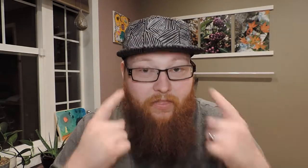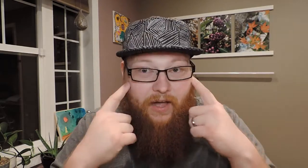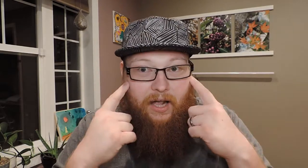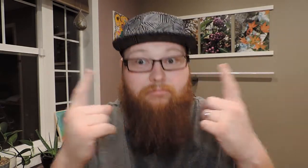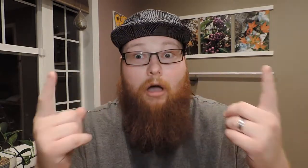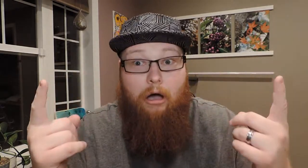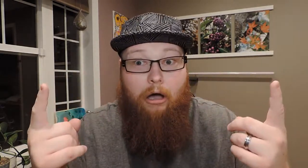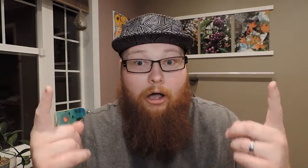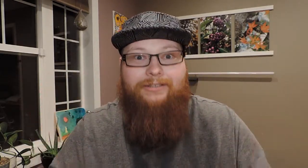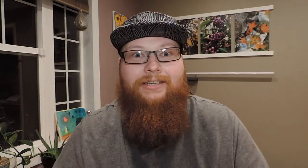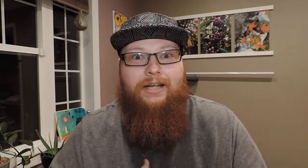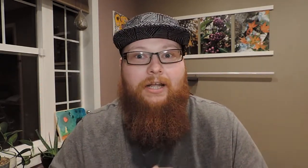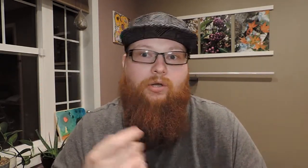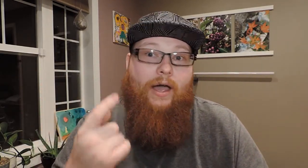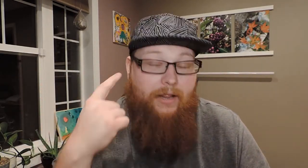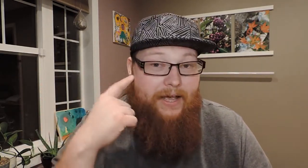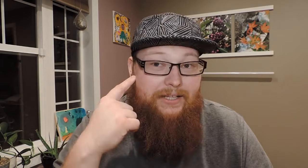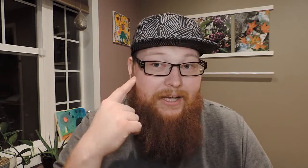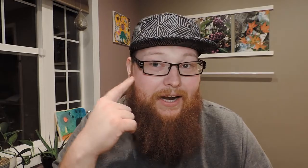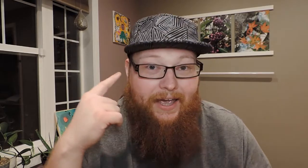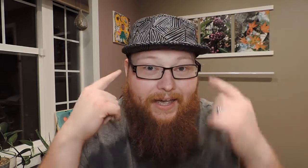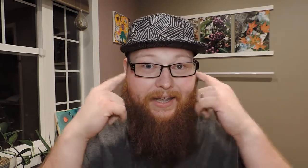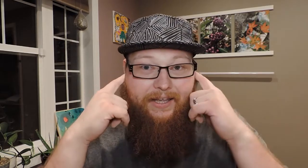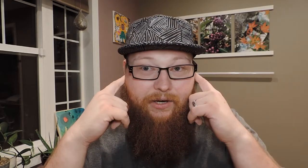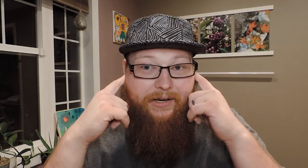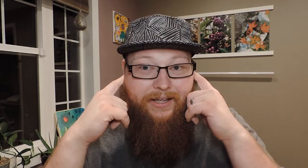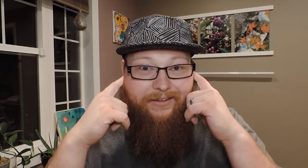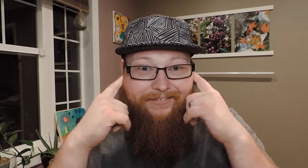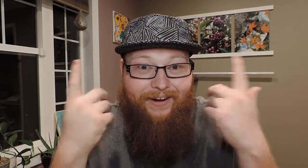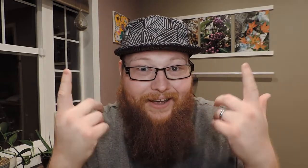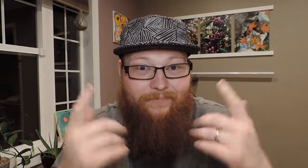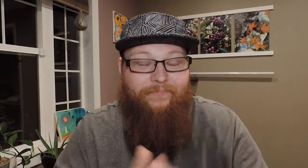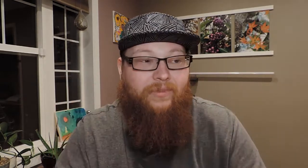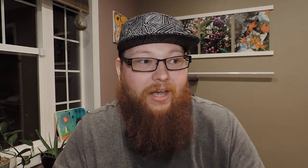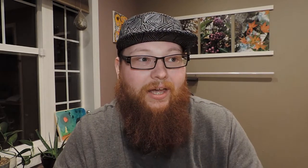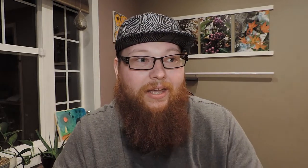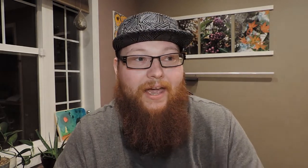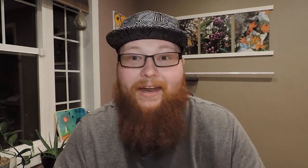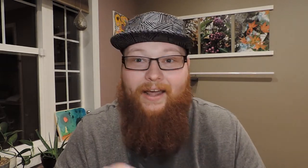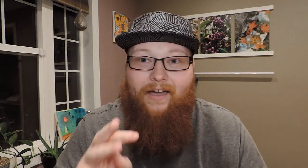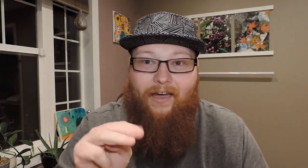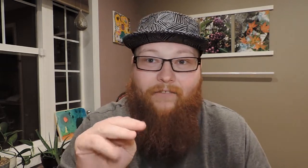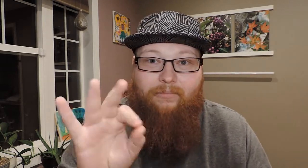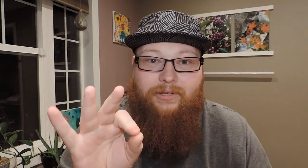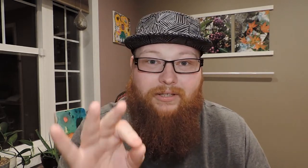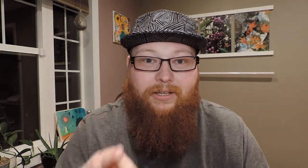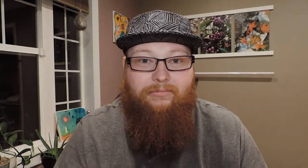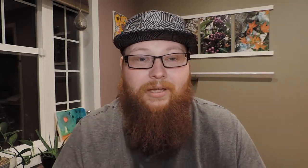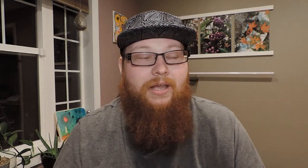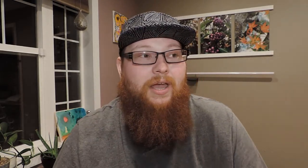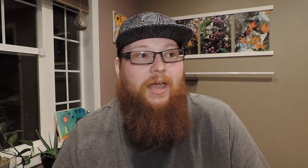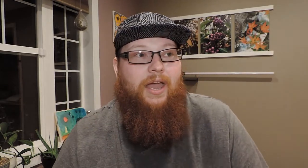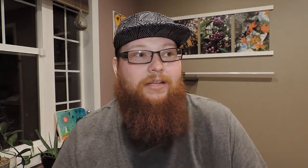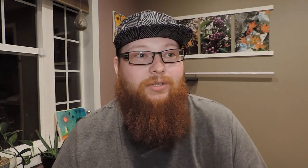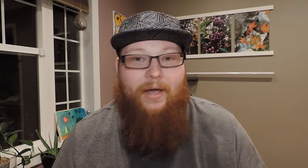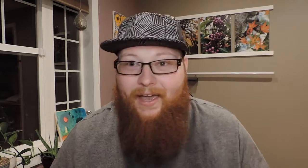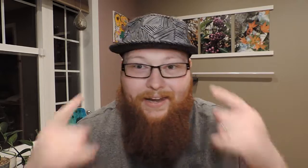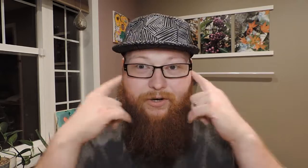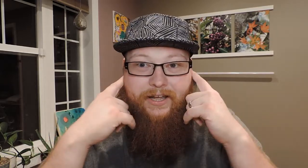they thought, oh, so I, like I said, I had hearing aids on, right? And then, had an FM system, and so I had hearing